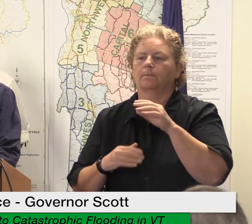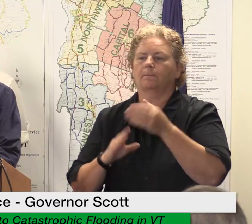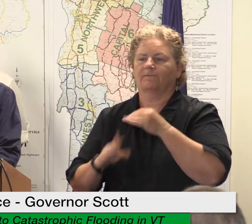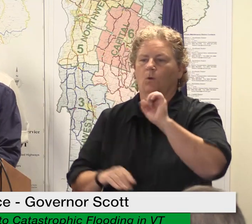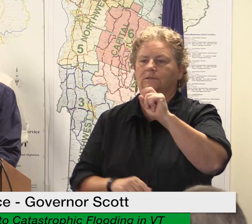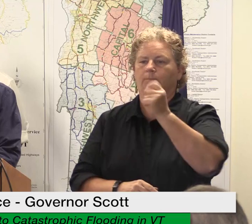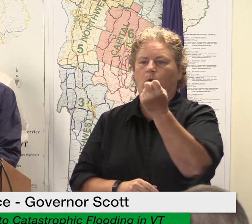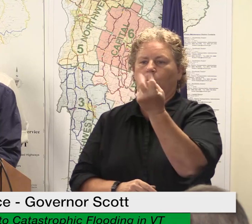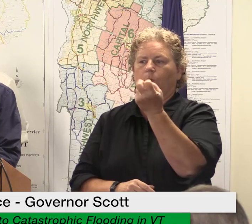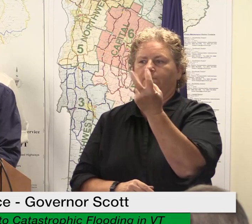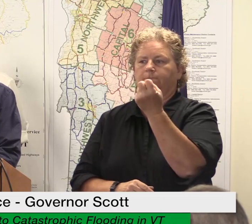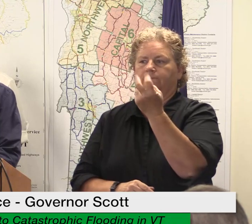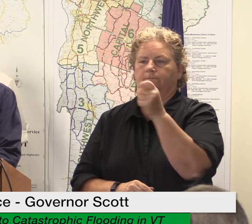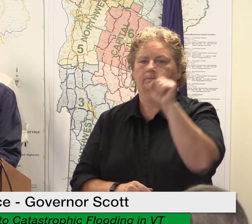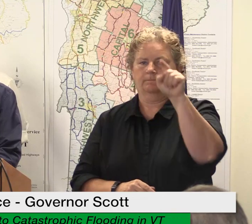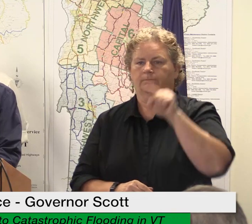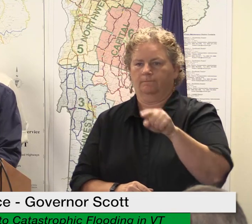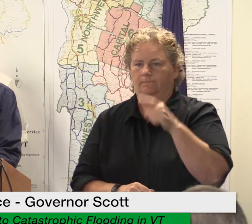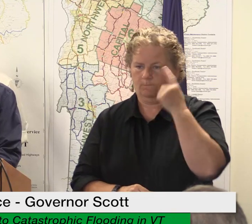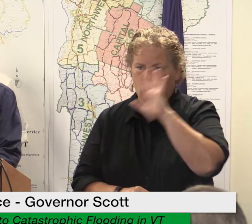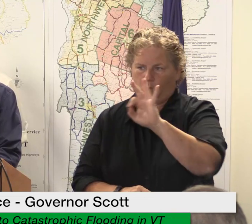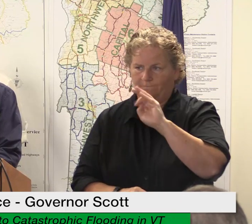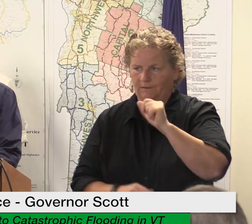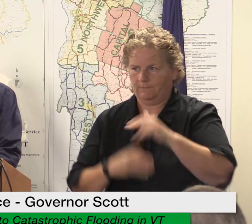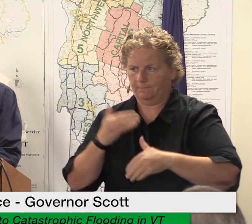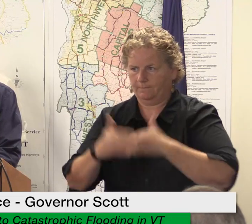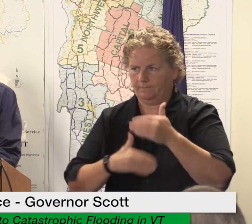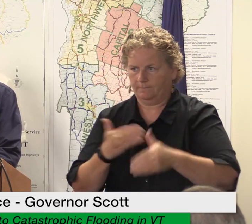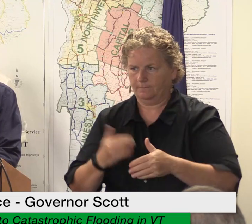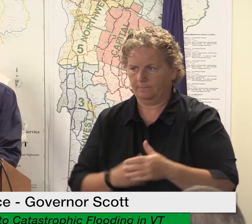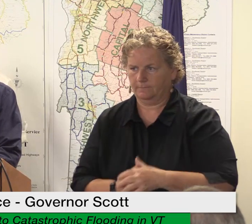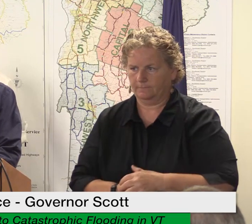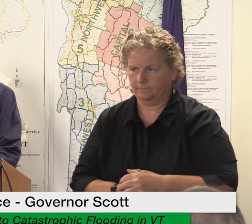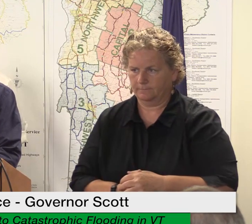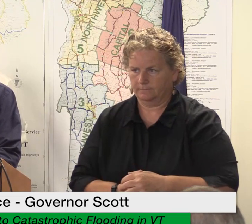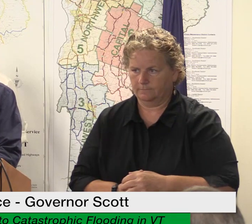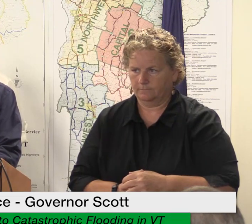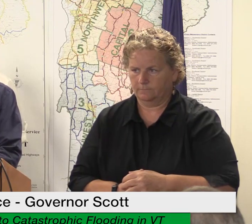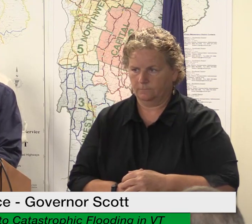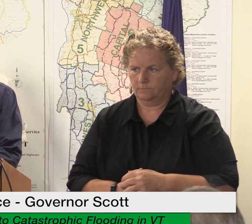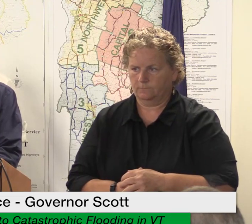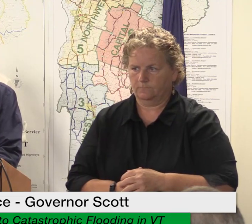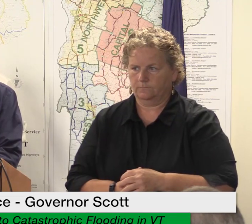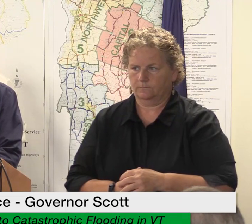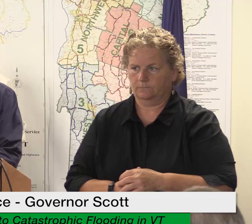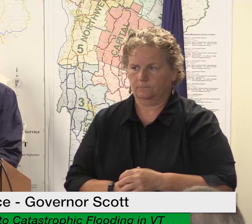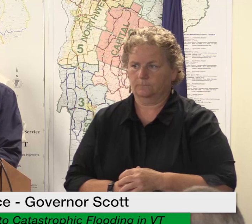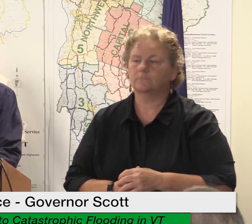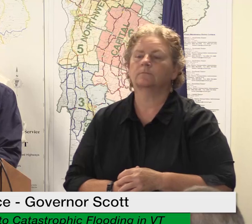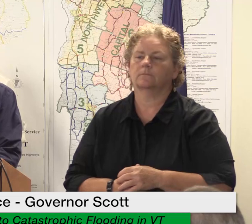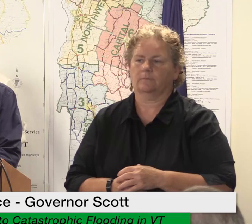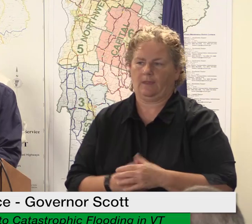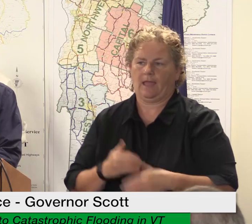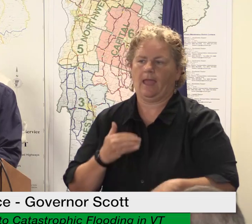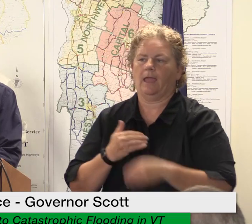from today for orange and caledonia counties to apply for assistance visit